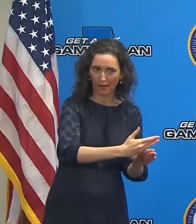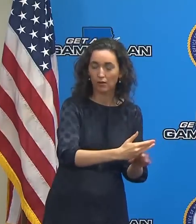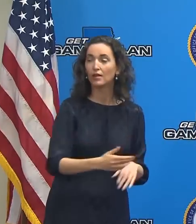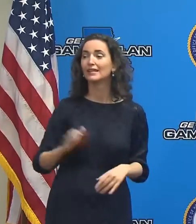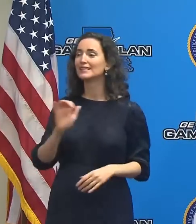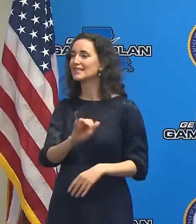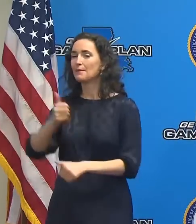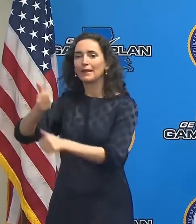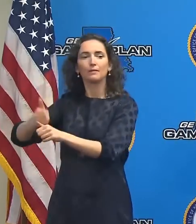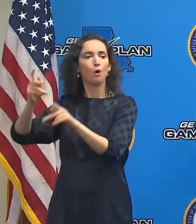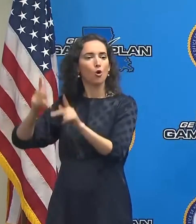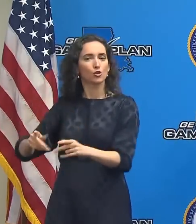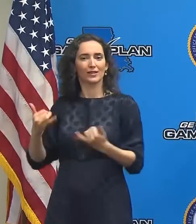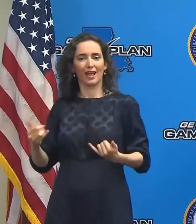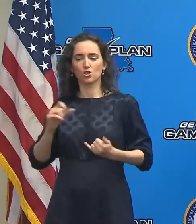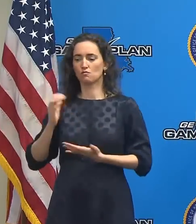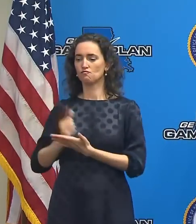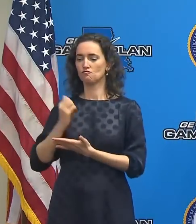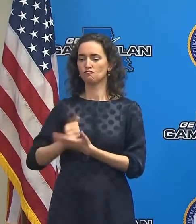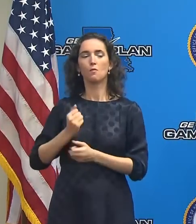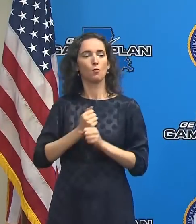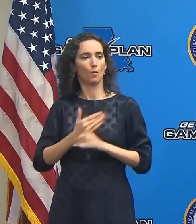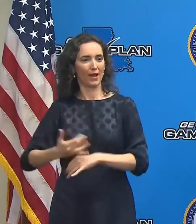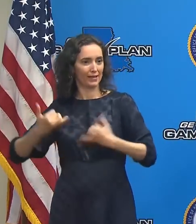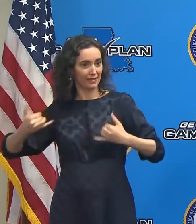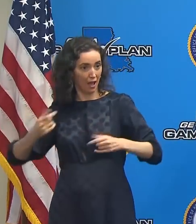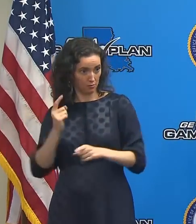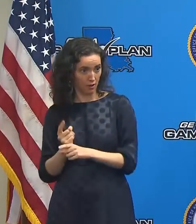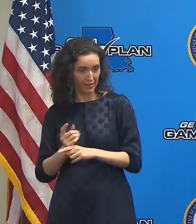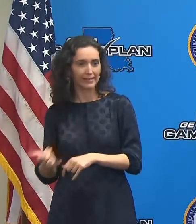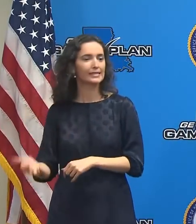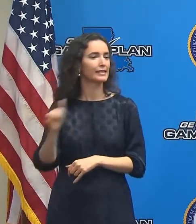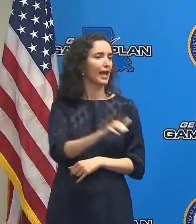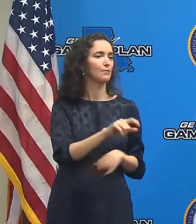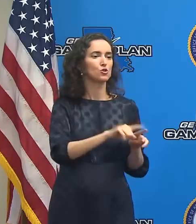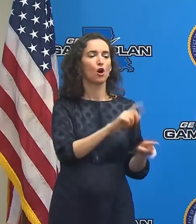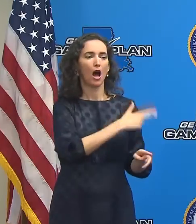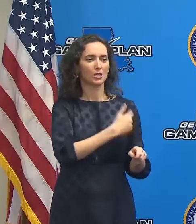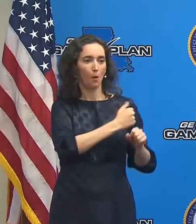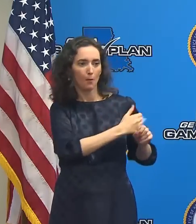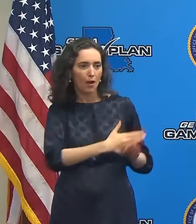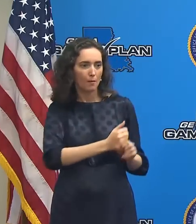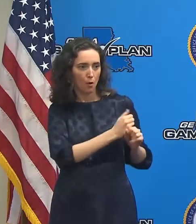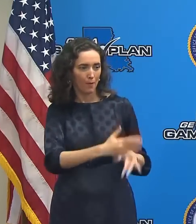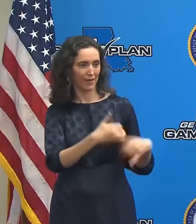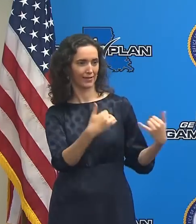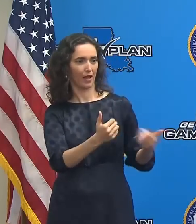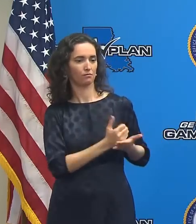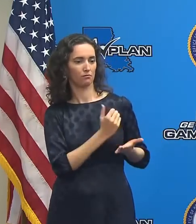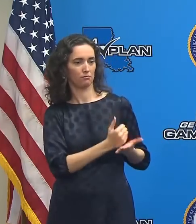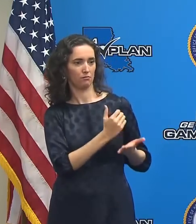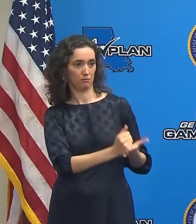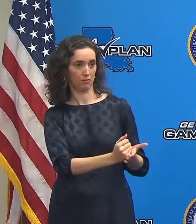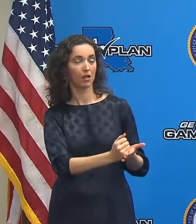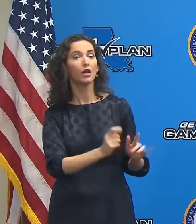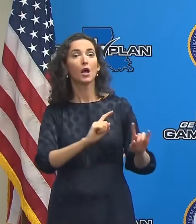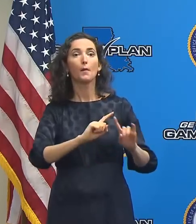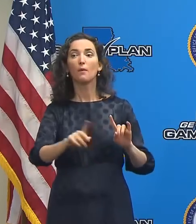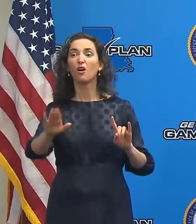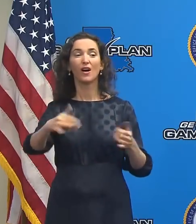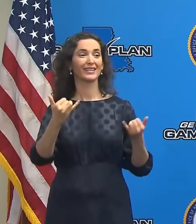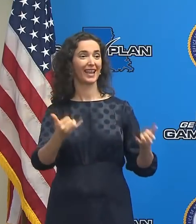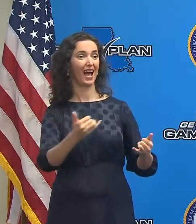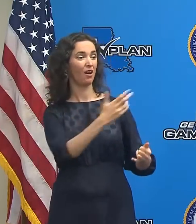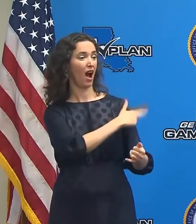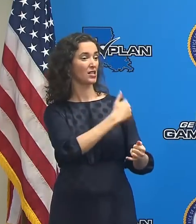single minute to be prepared for this storm. But but evacuations are just not